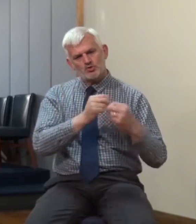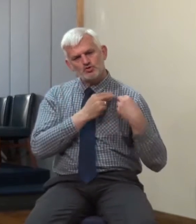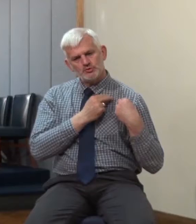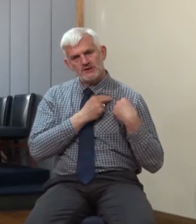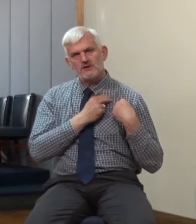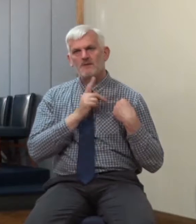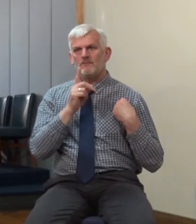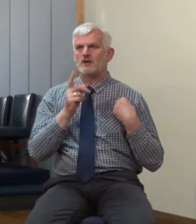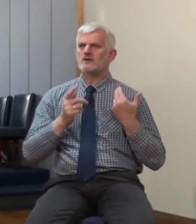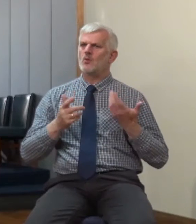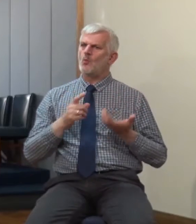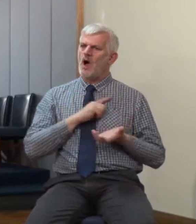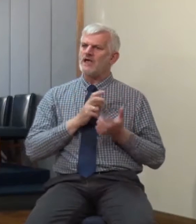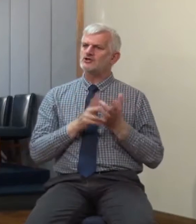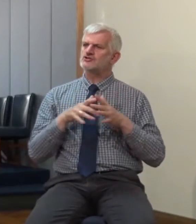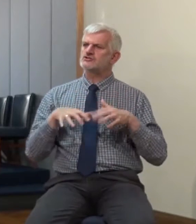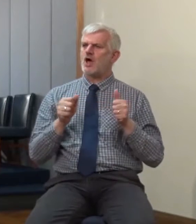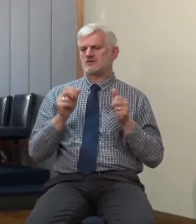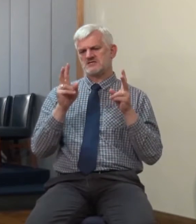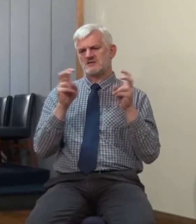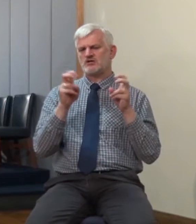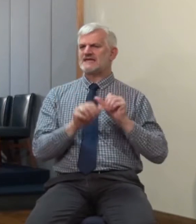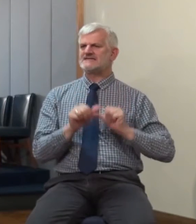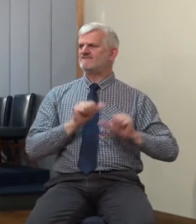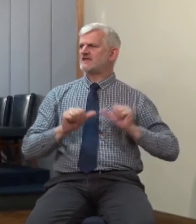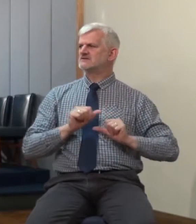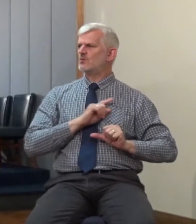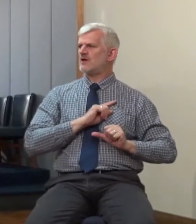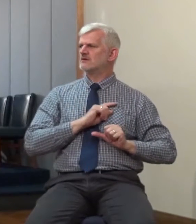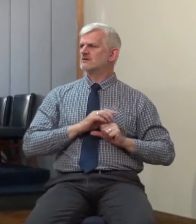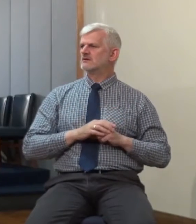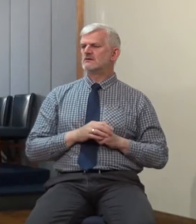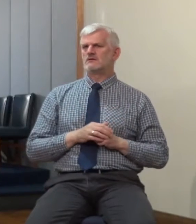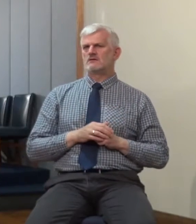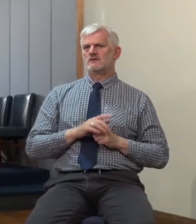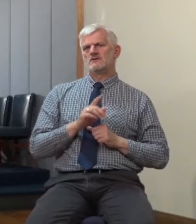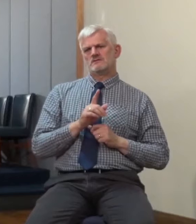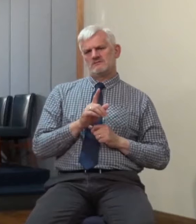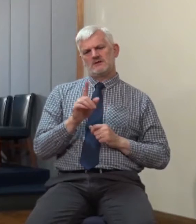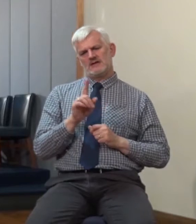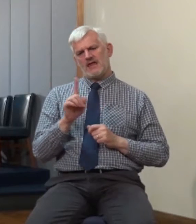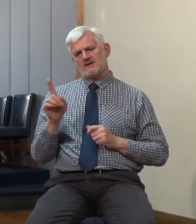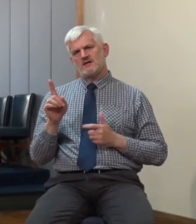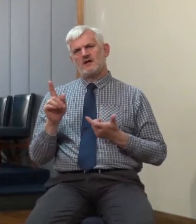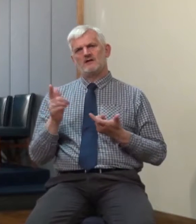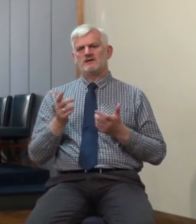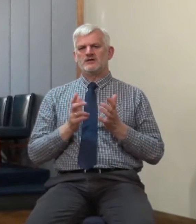He goes on to use an illustration after this which talks more about the establishments of the church,